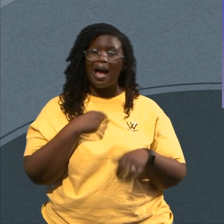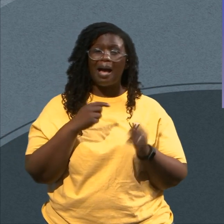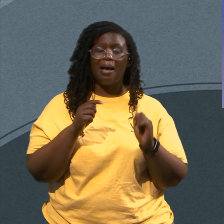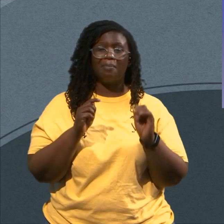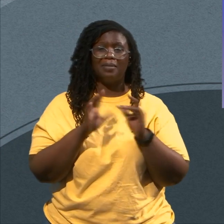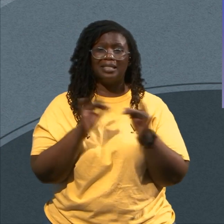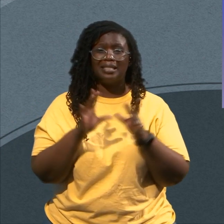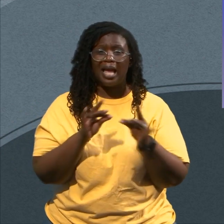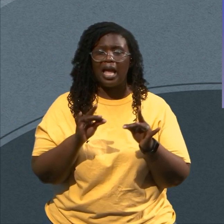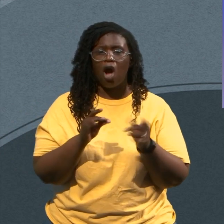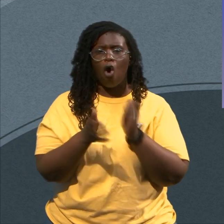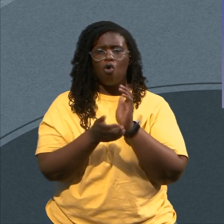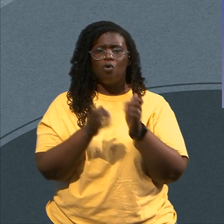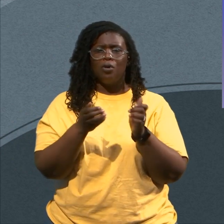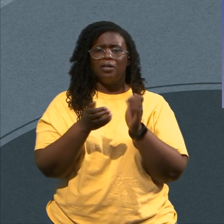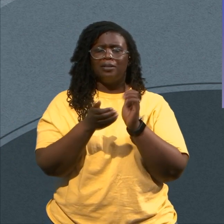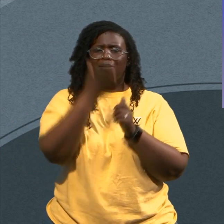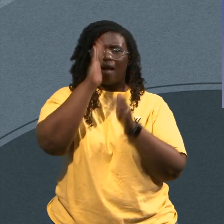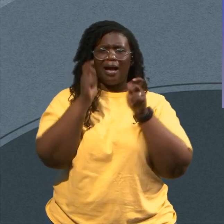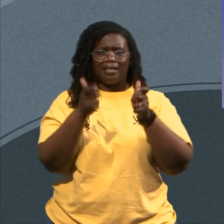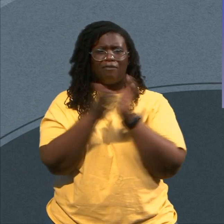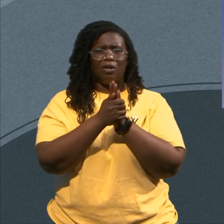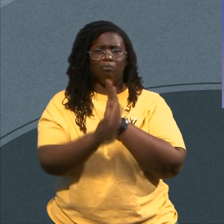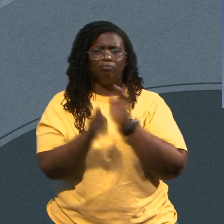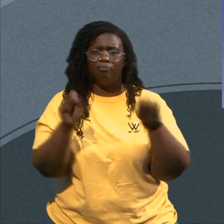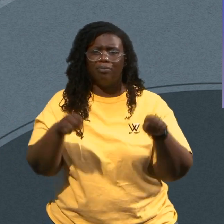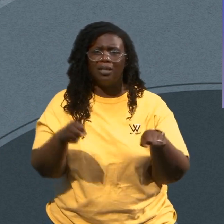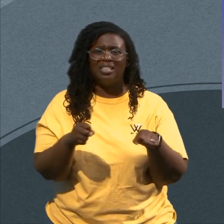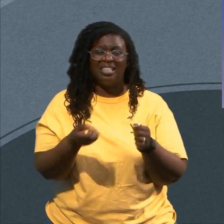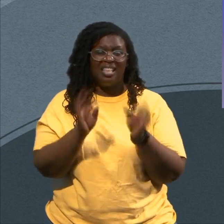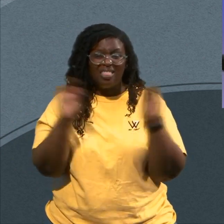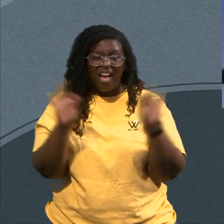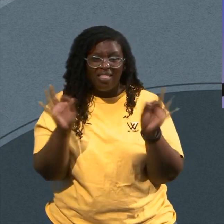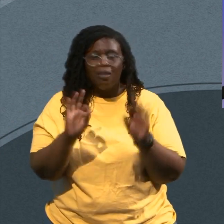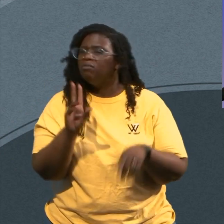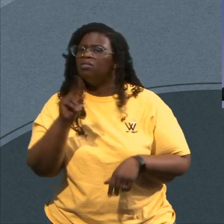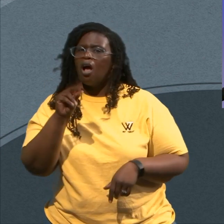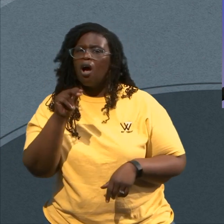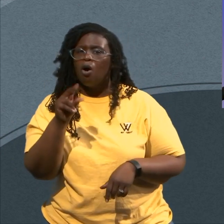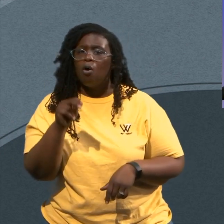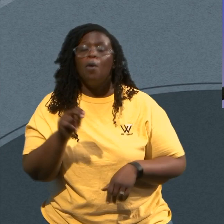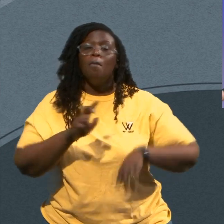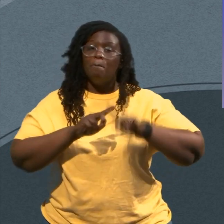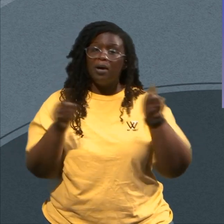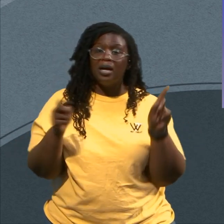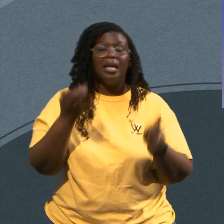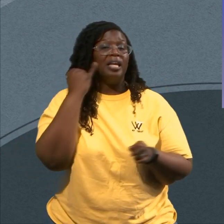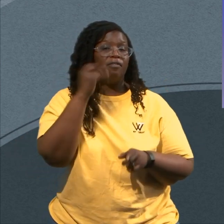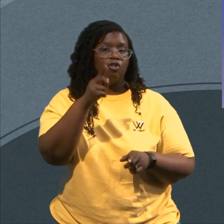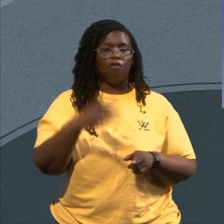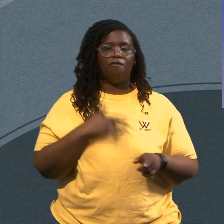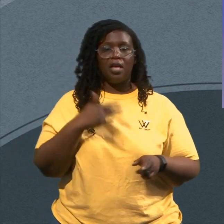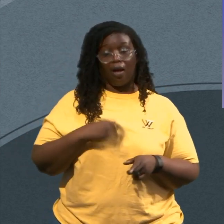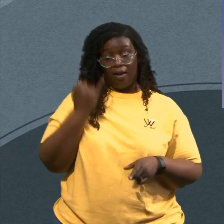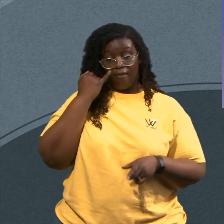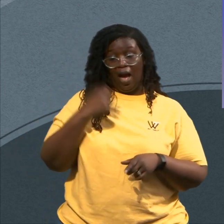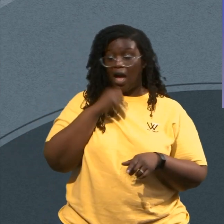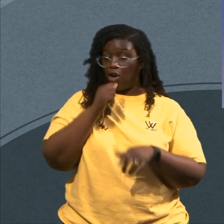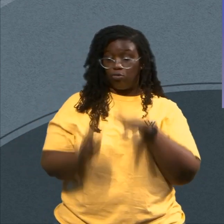Is If You Don't Take Off Because You Think It's Gonna Fall Apart Then You Are Already Making A Statement That You